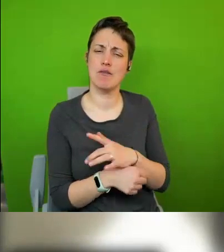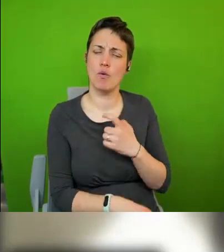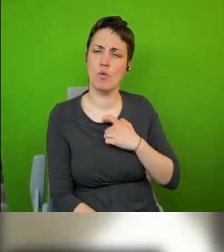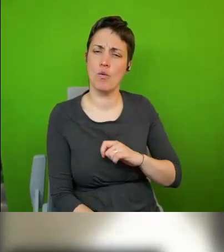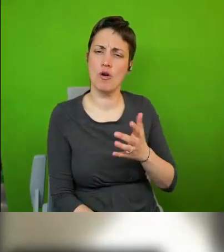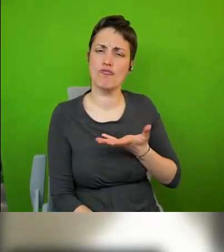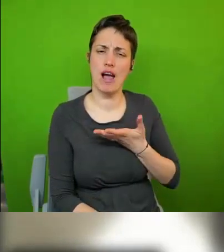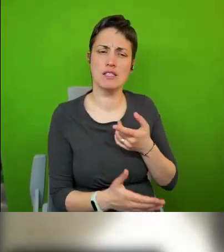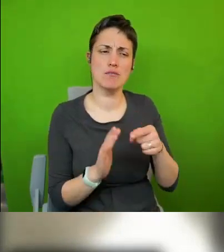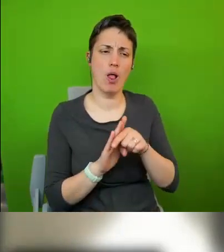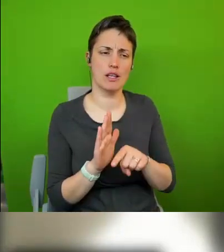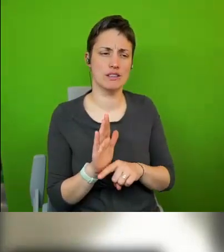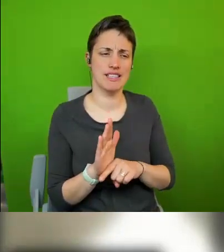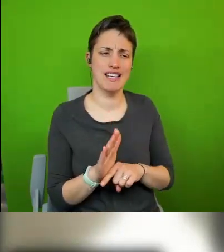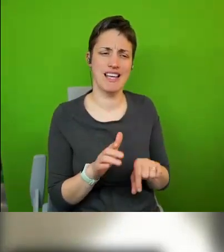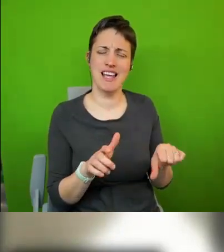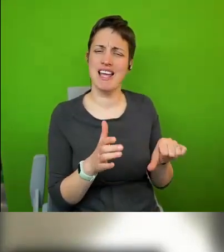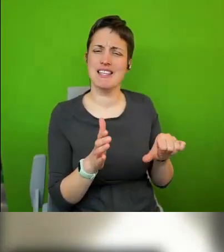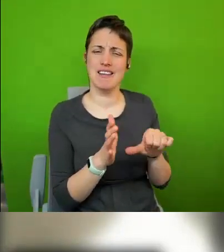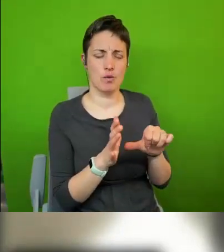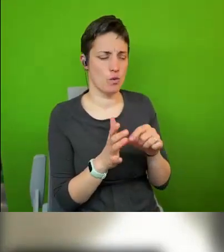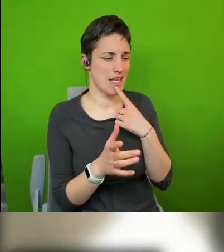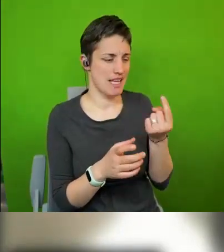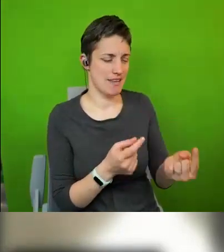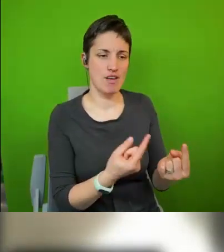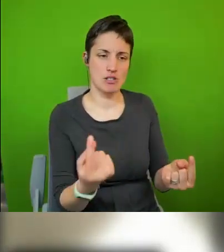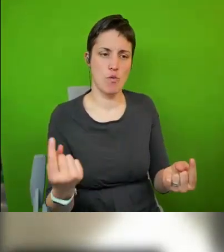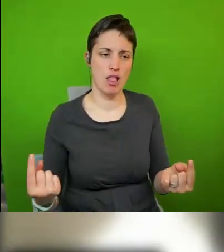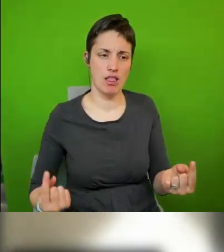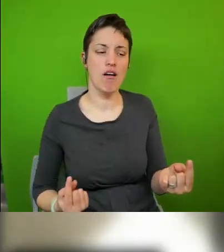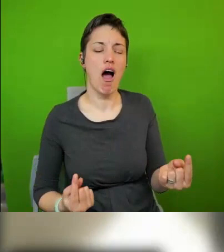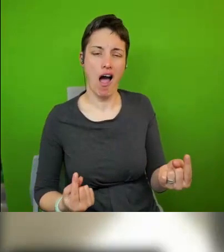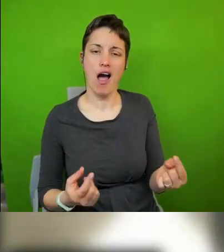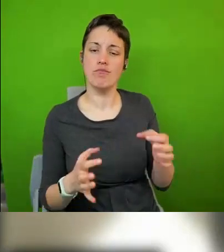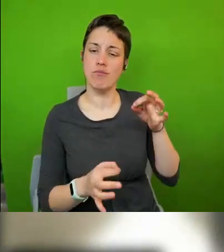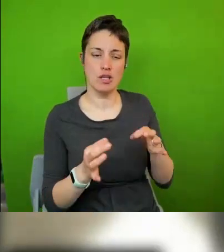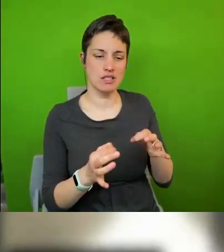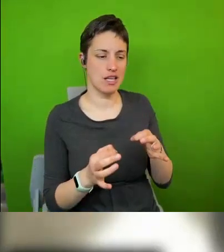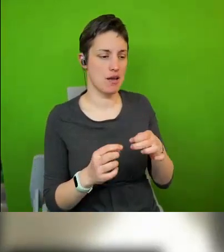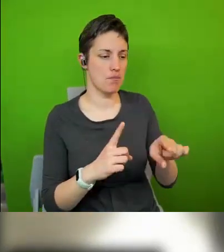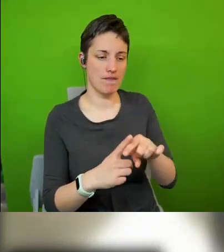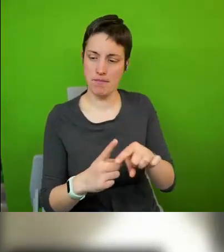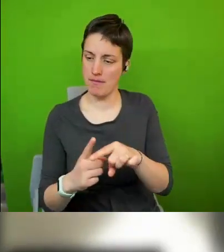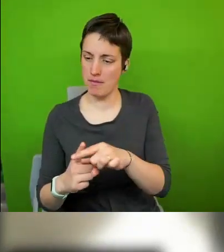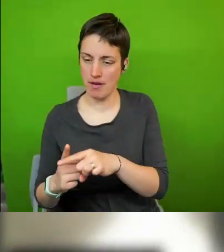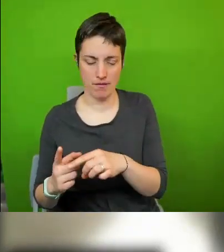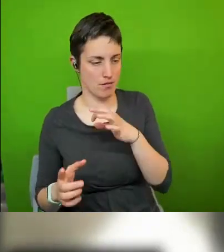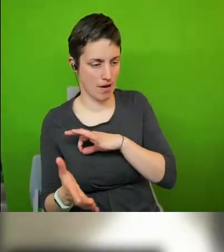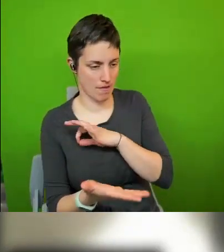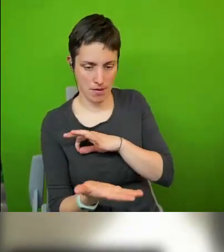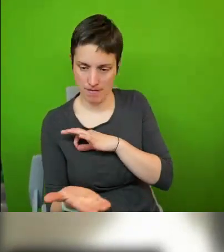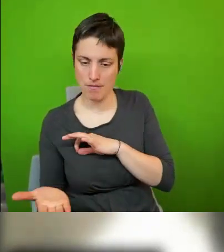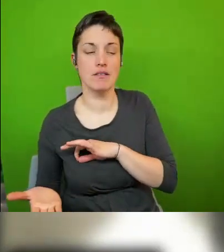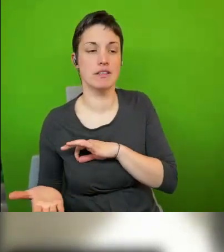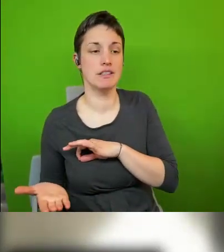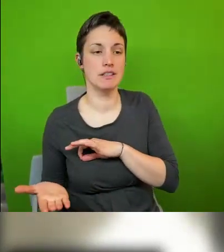distinguish individuals as in general citizens as a policy beneficiary many people think human rights is for someone else and not for general